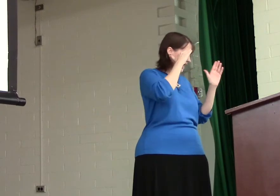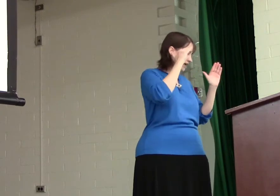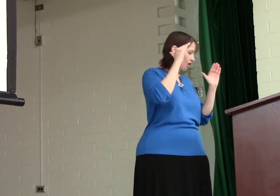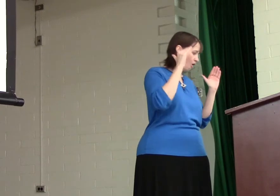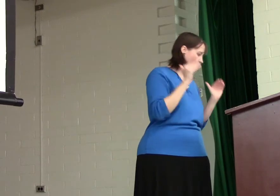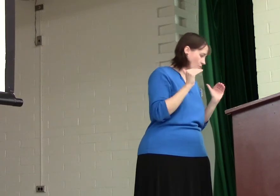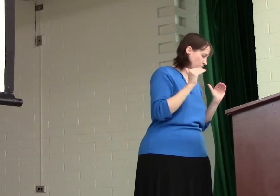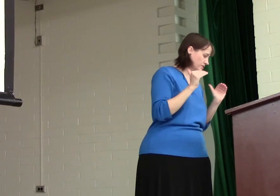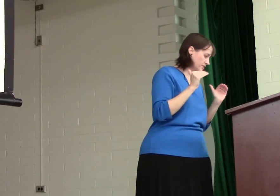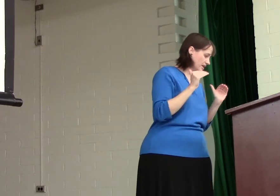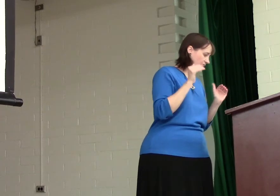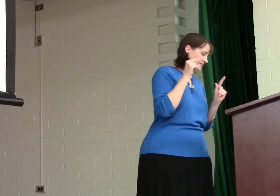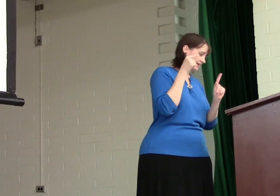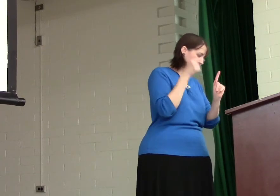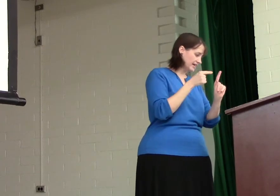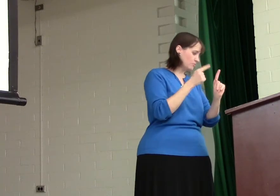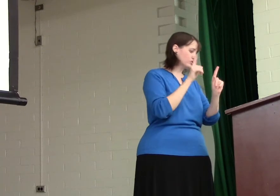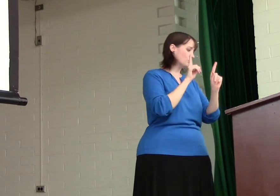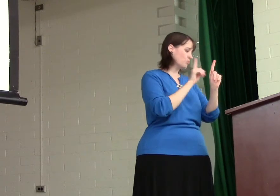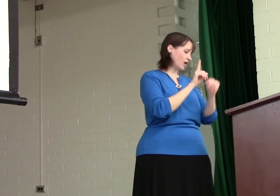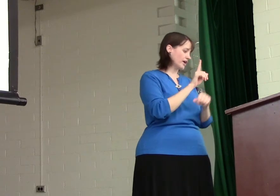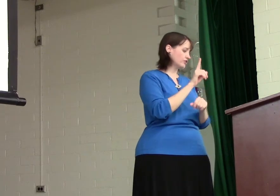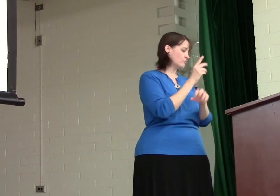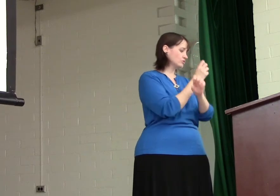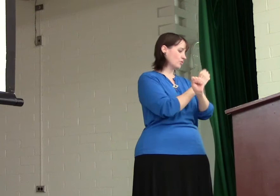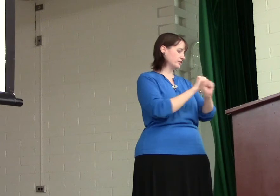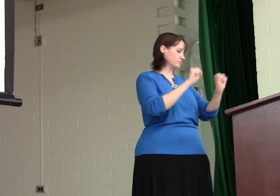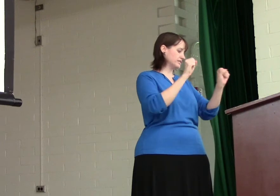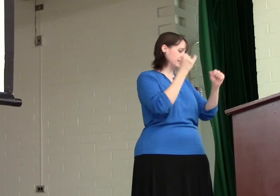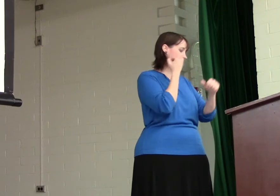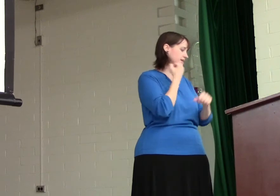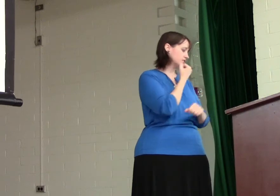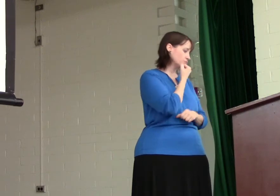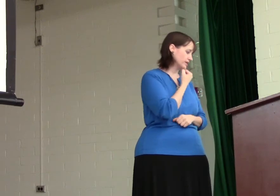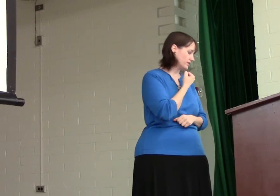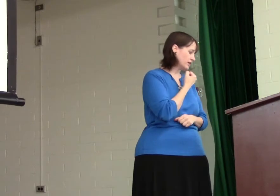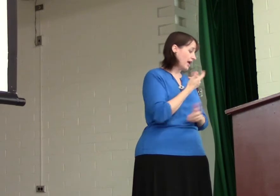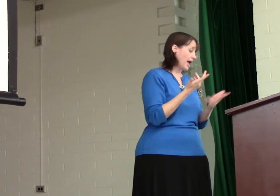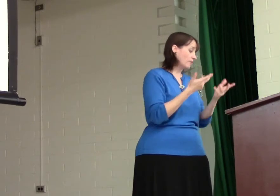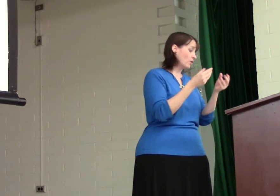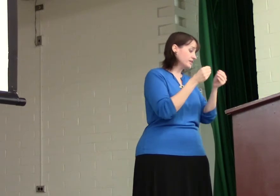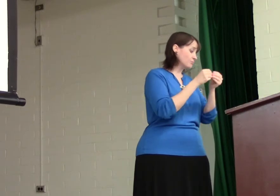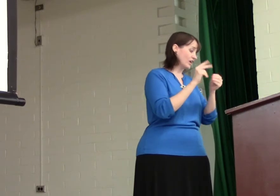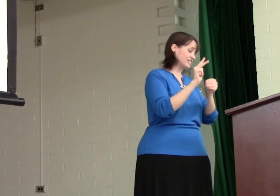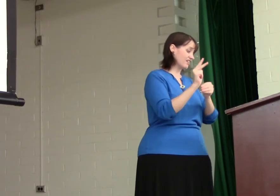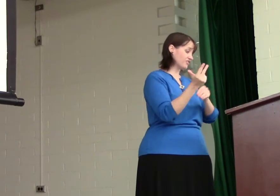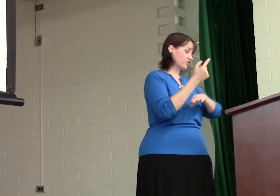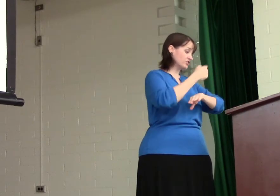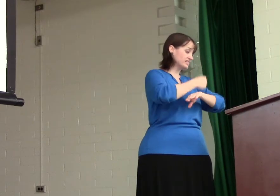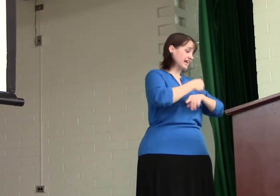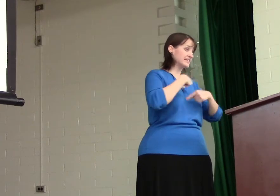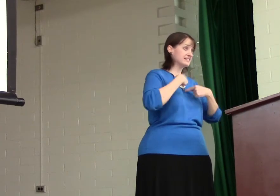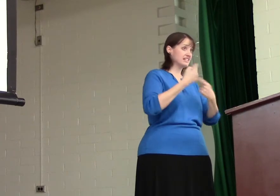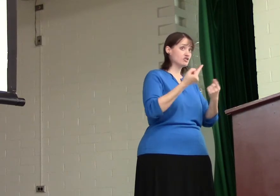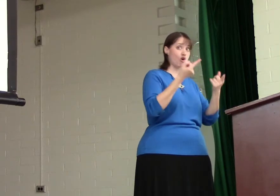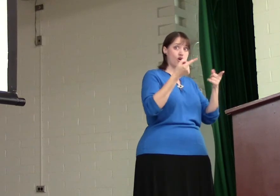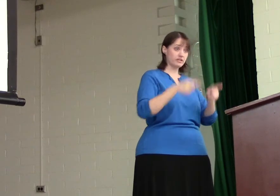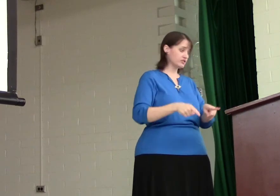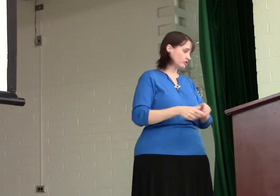had hoped that he was the one who was going to redeem Israel. And what is more, it's the third day since all this took